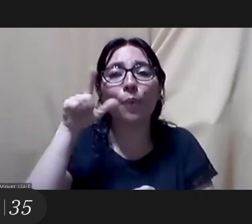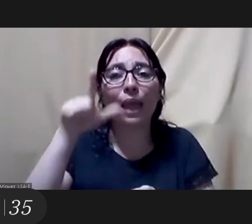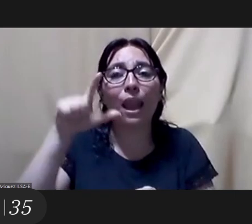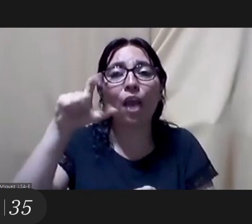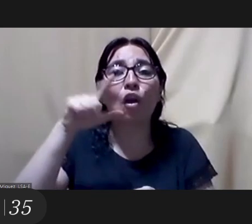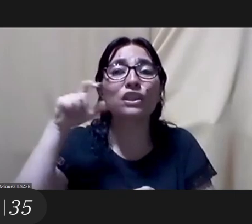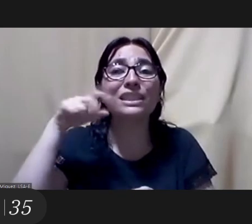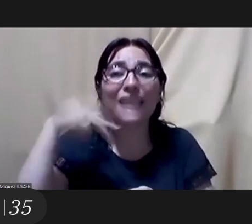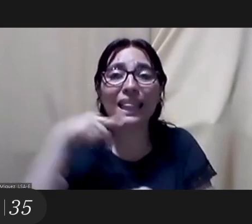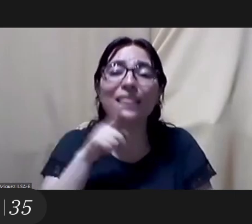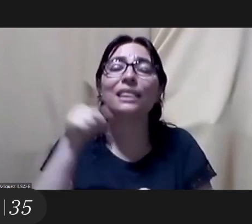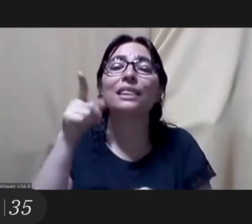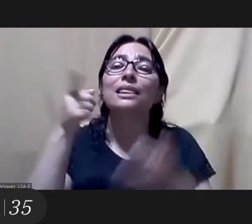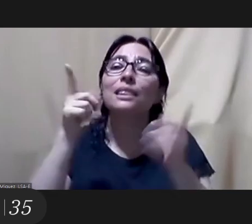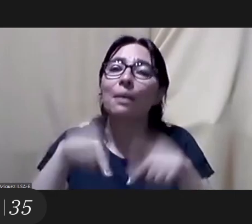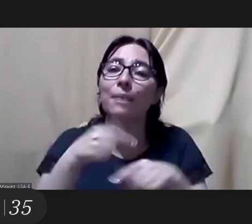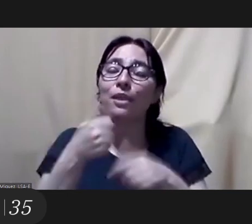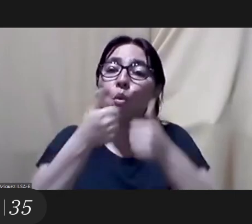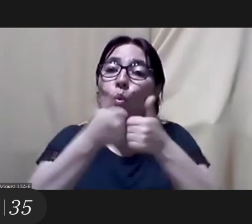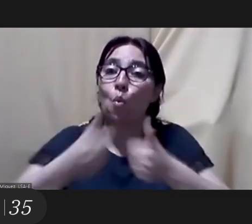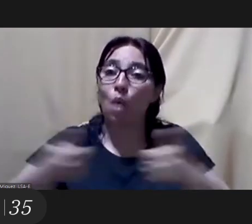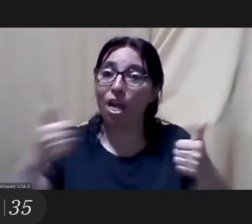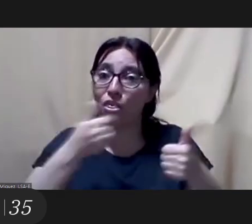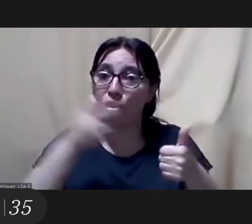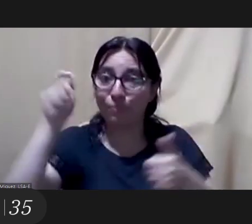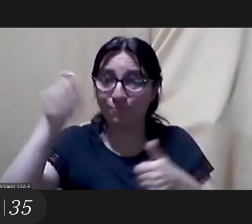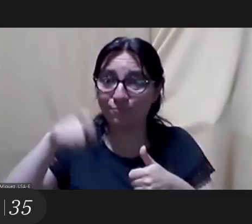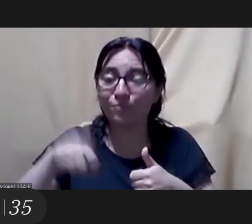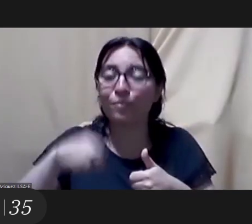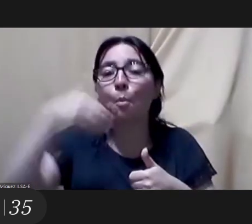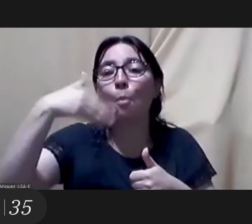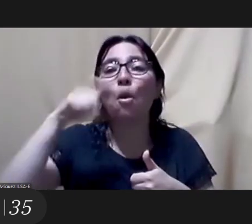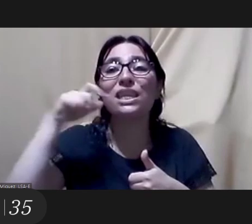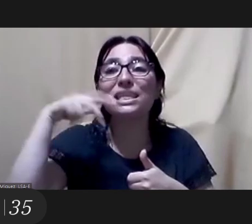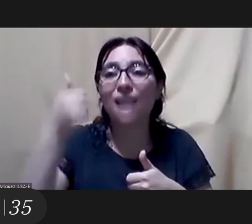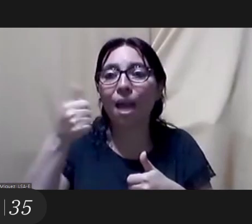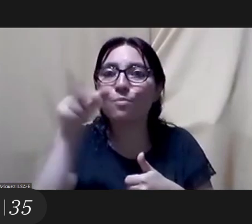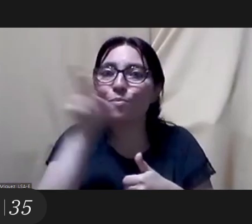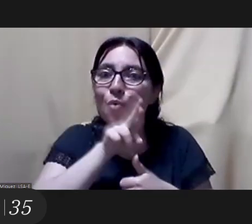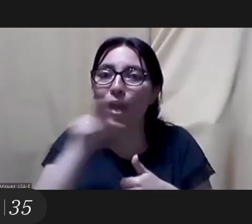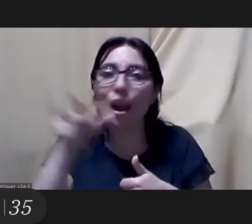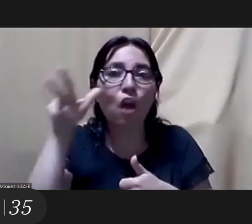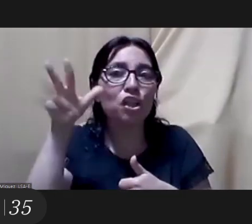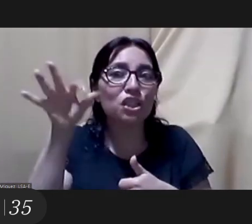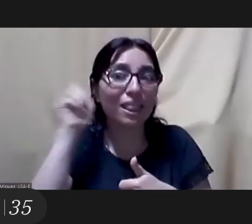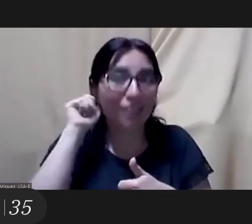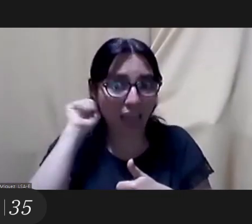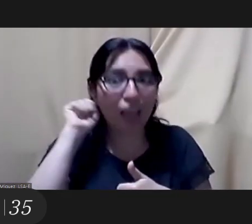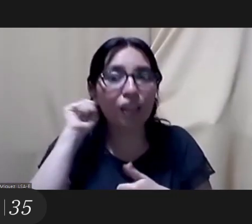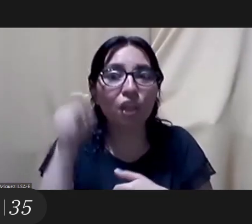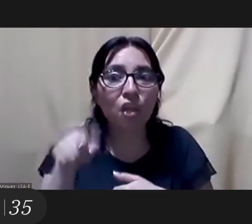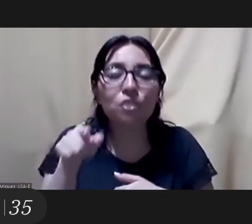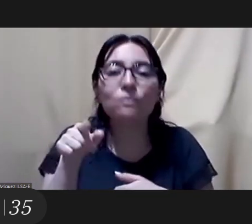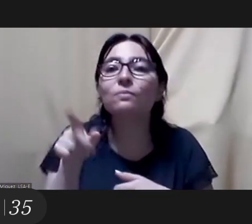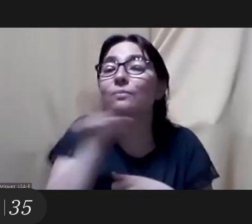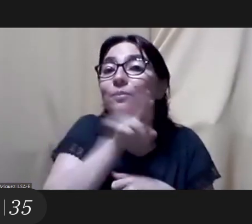isabel goyshet uh received uh an award by a director who is more than 80 years old and she said